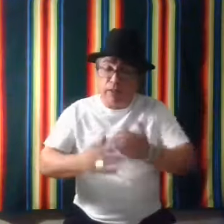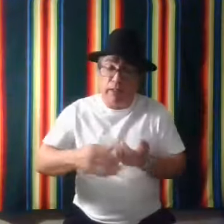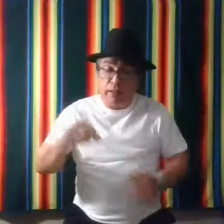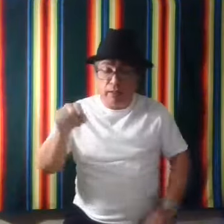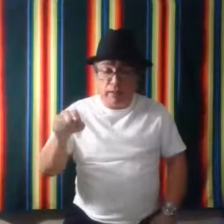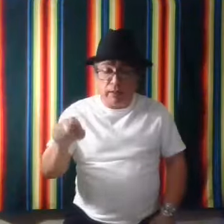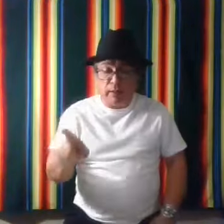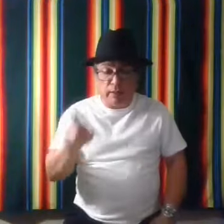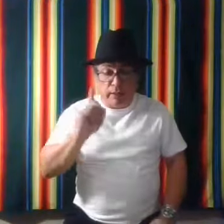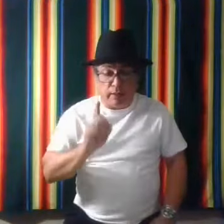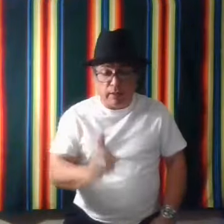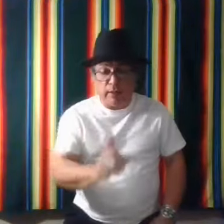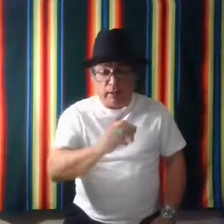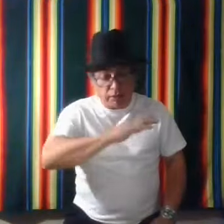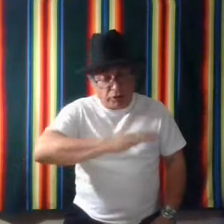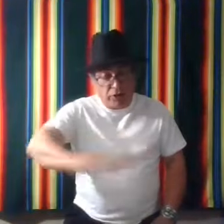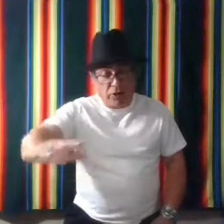is good.